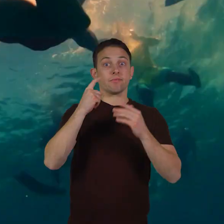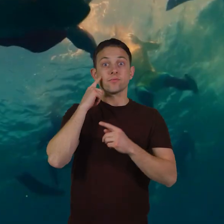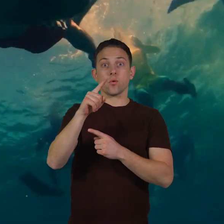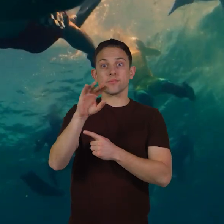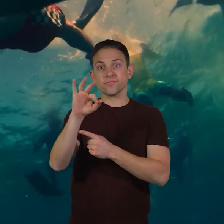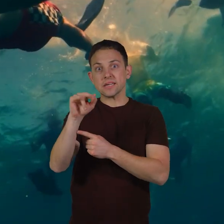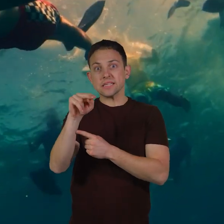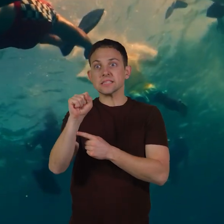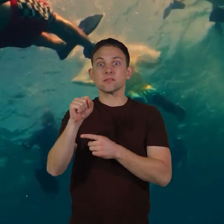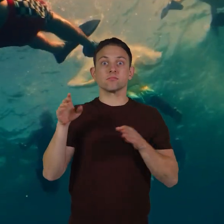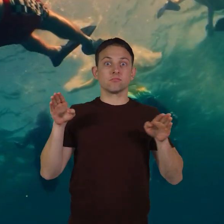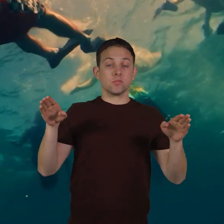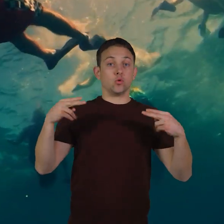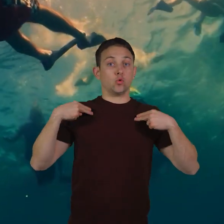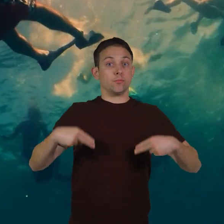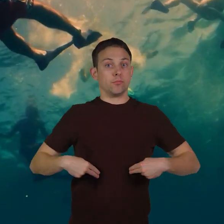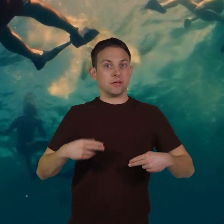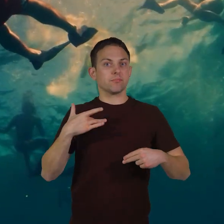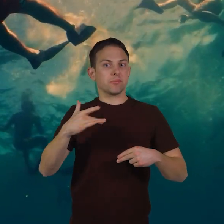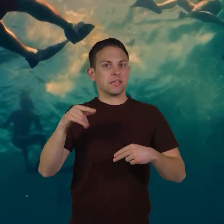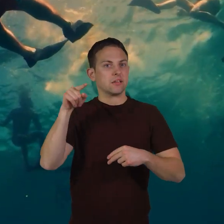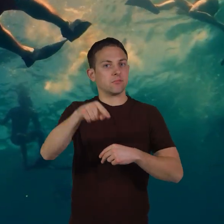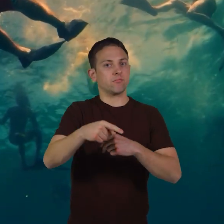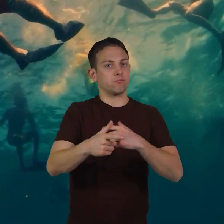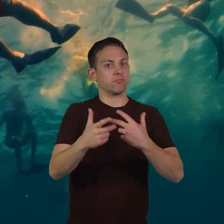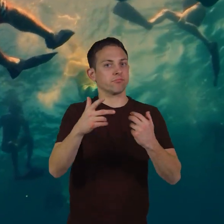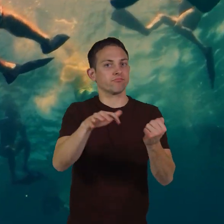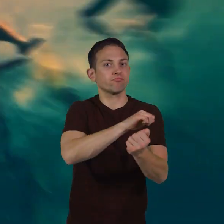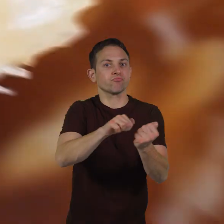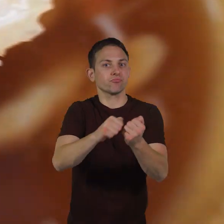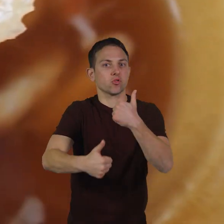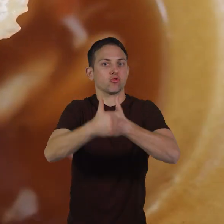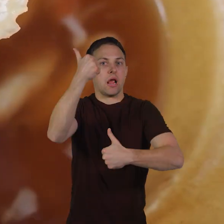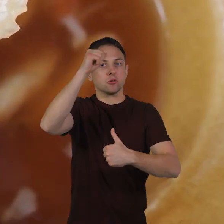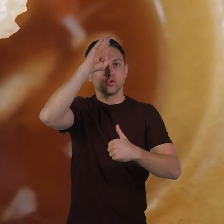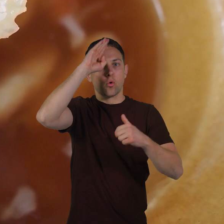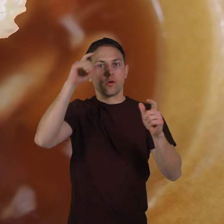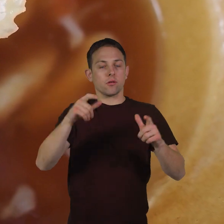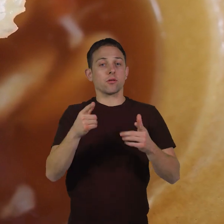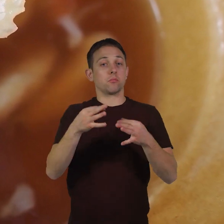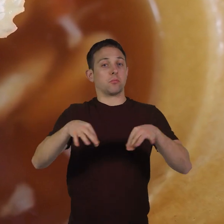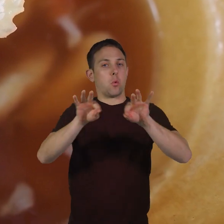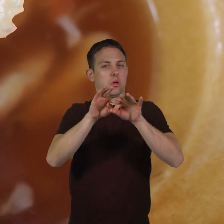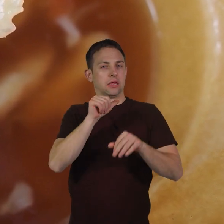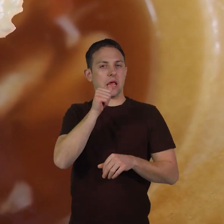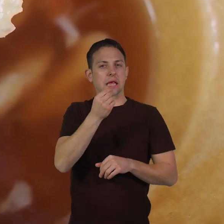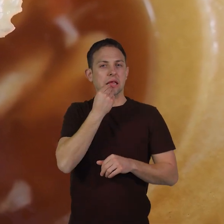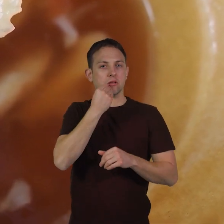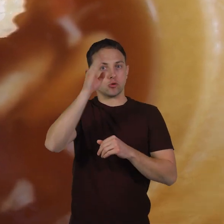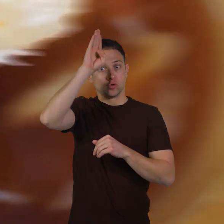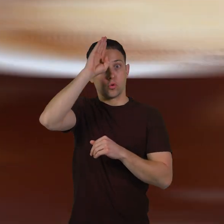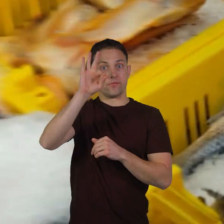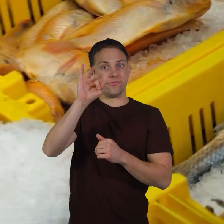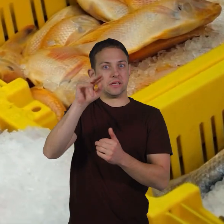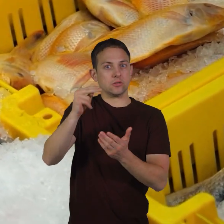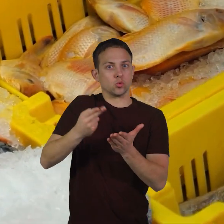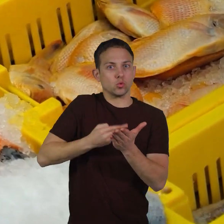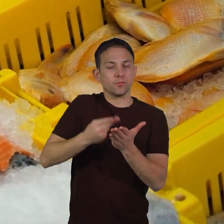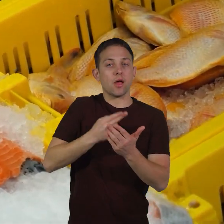and human disturbance threaten shark populations. It is important not to eat shark fin soup and to know which